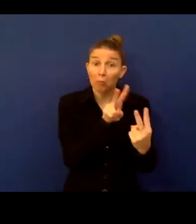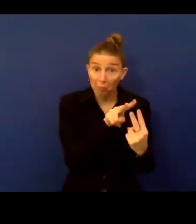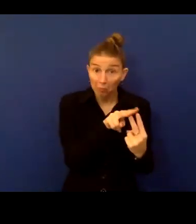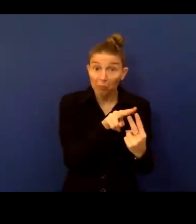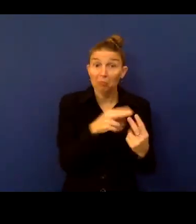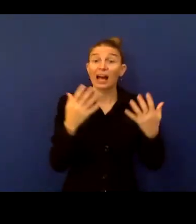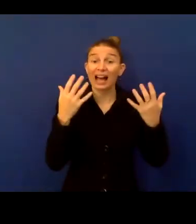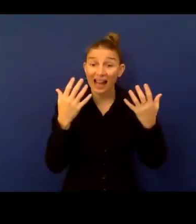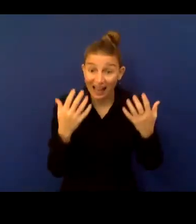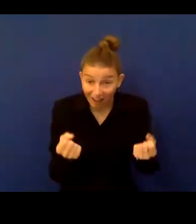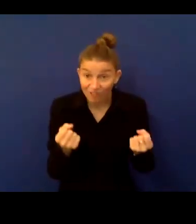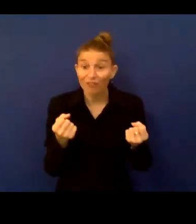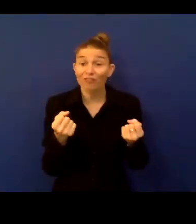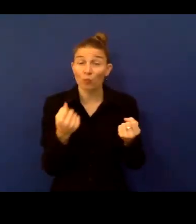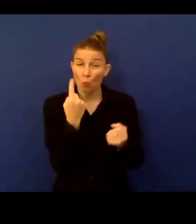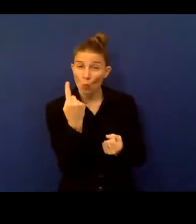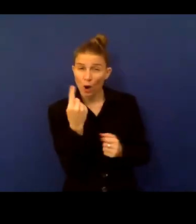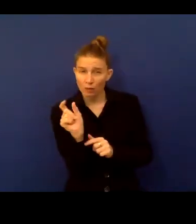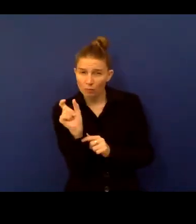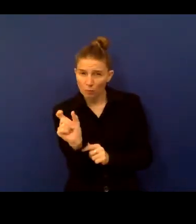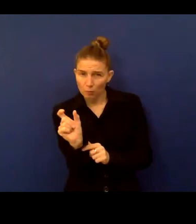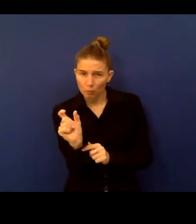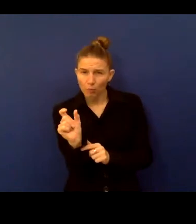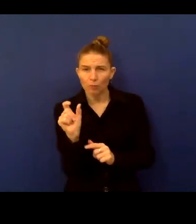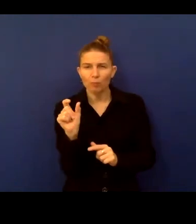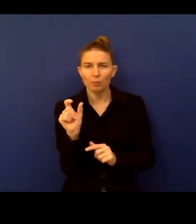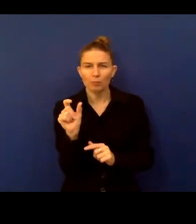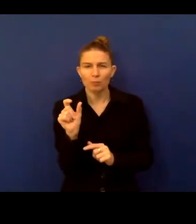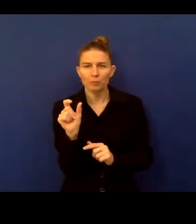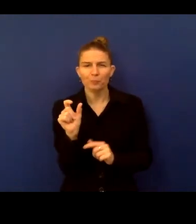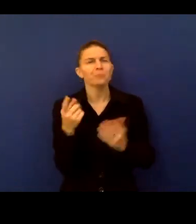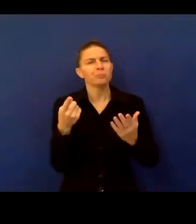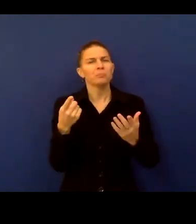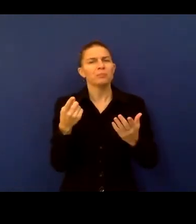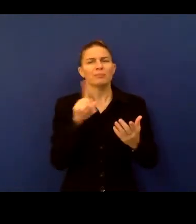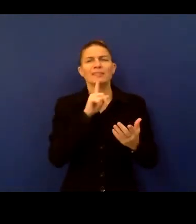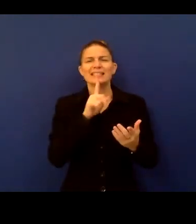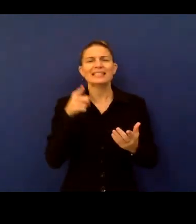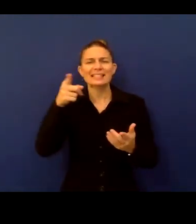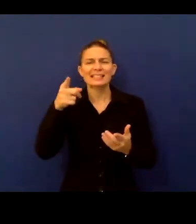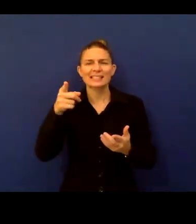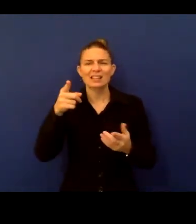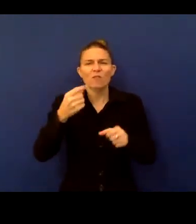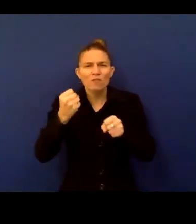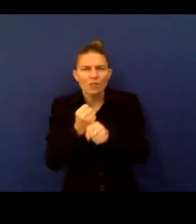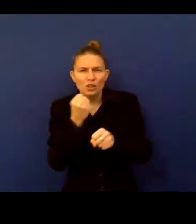module that really use a broader definition of disability and is able to capture